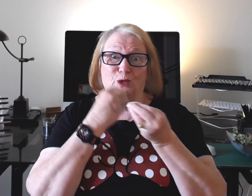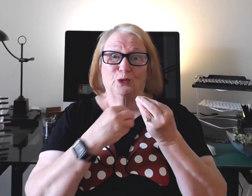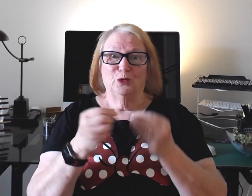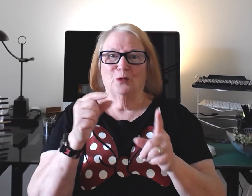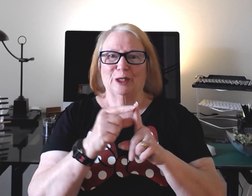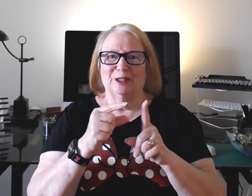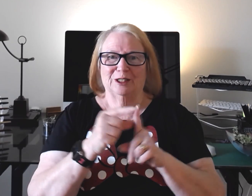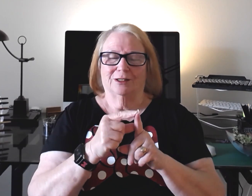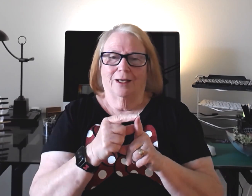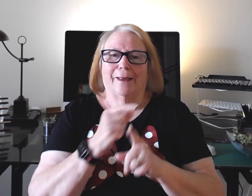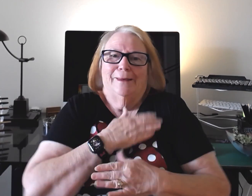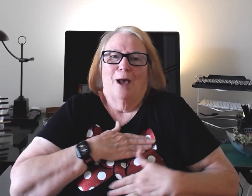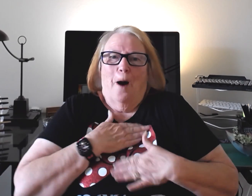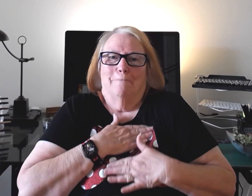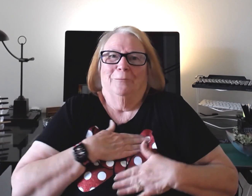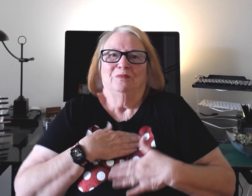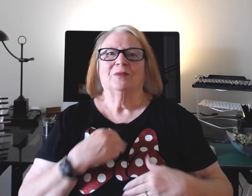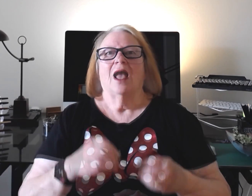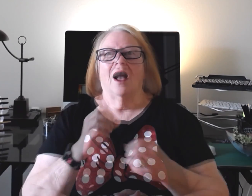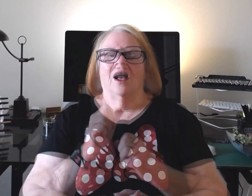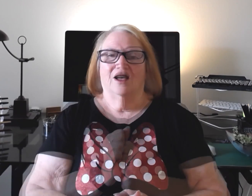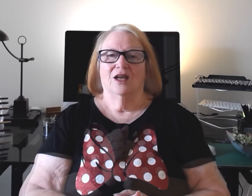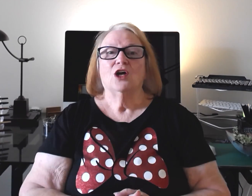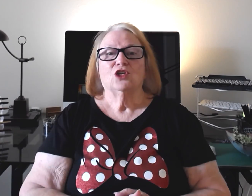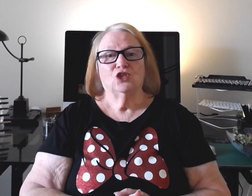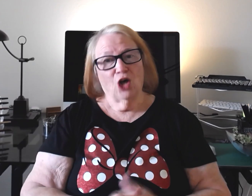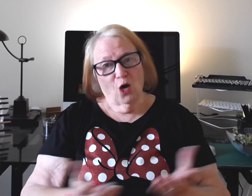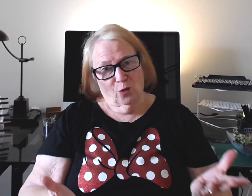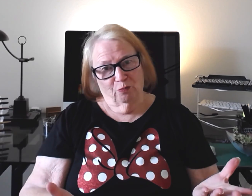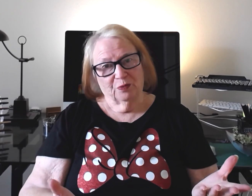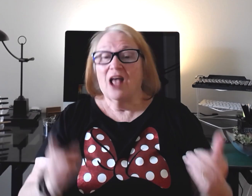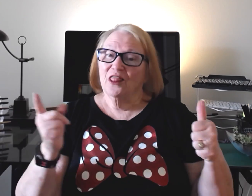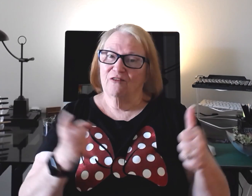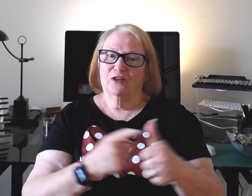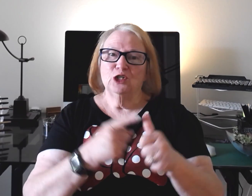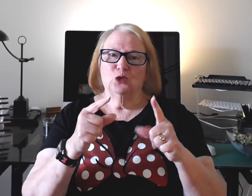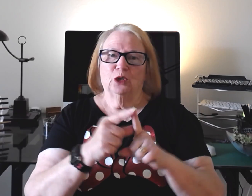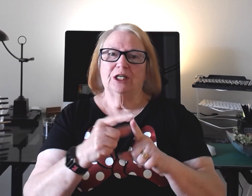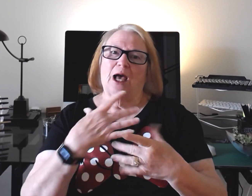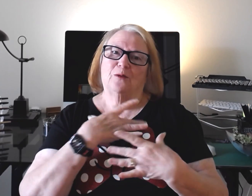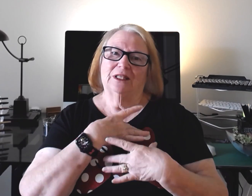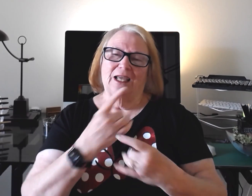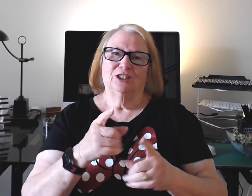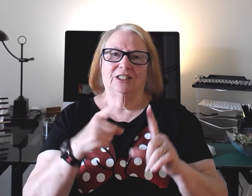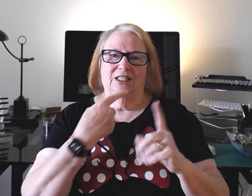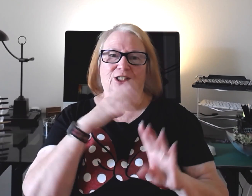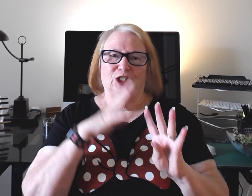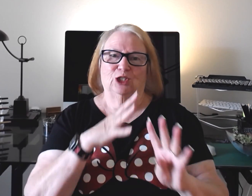words. Yum! So the first word I would like to teach you